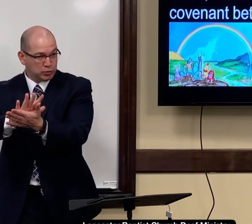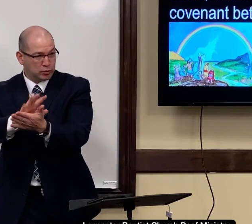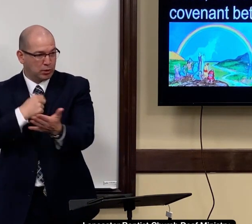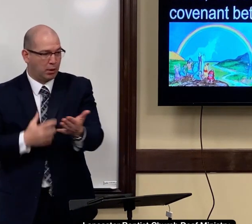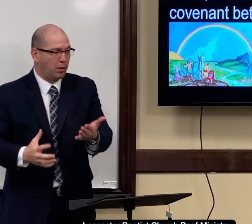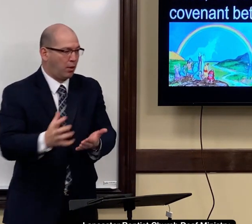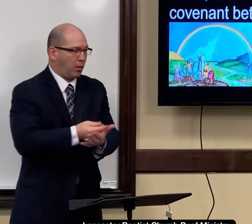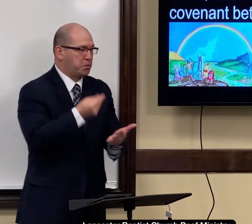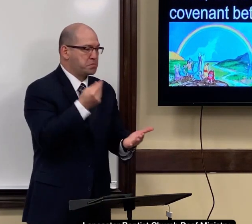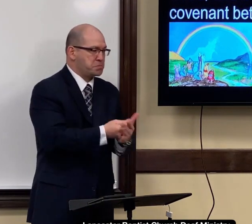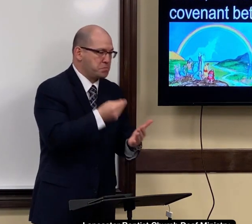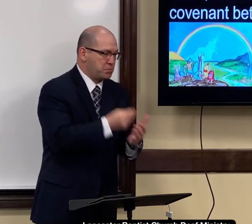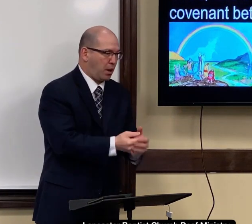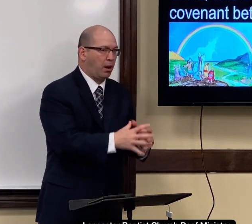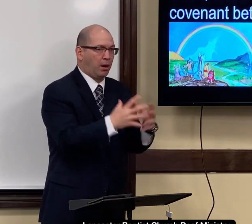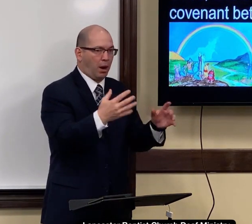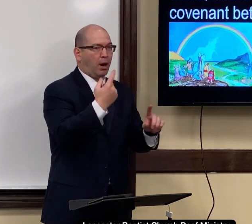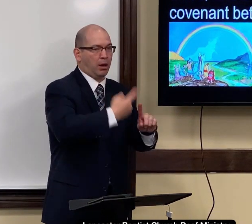I thought I would... I had to...